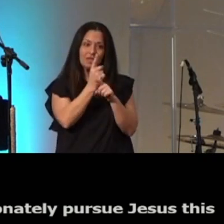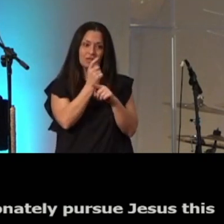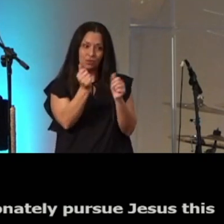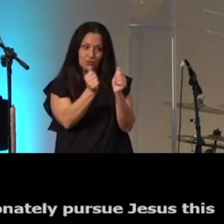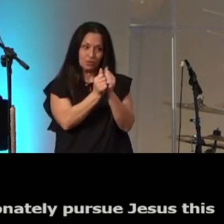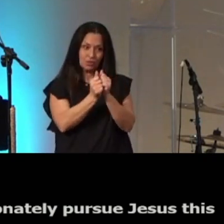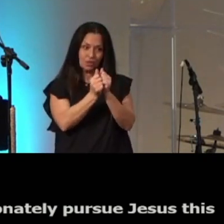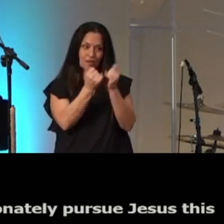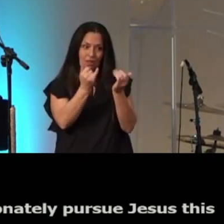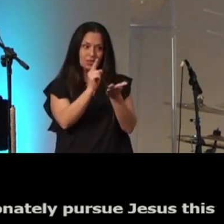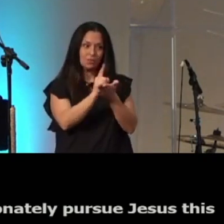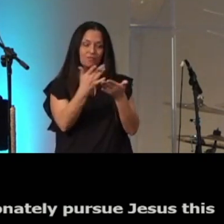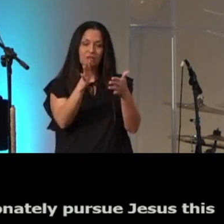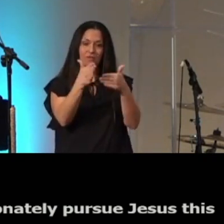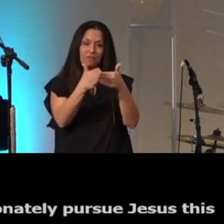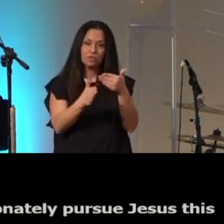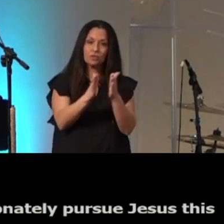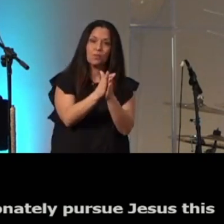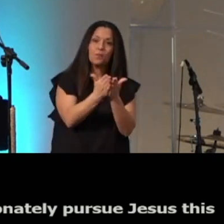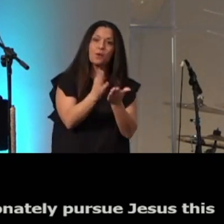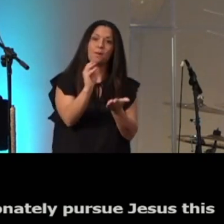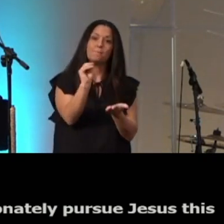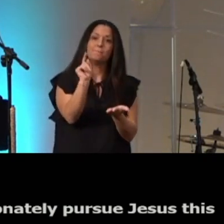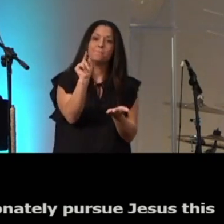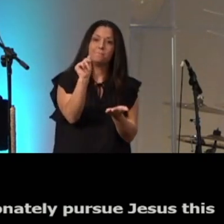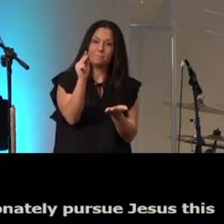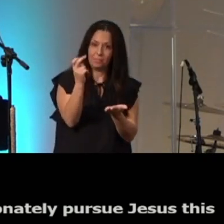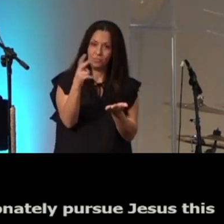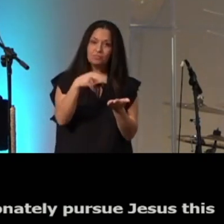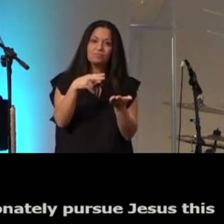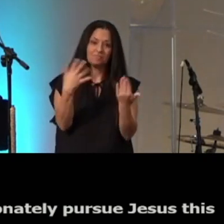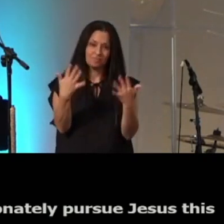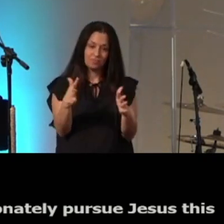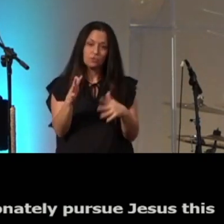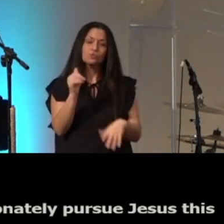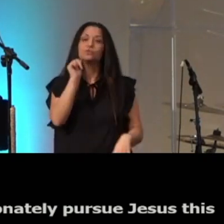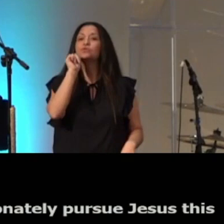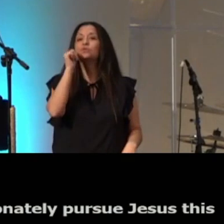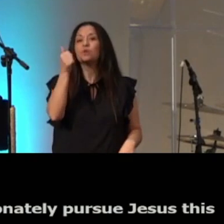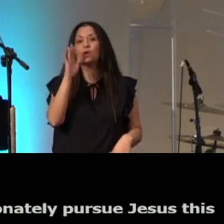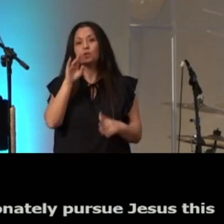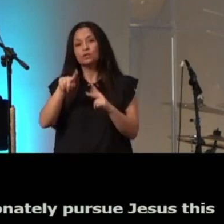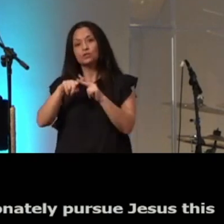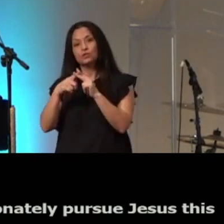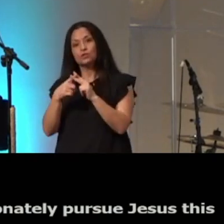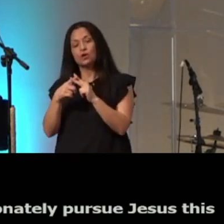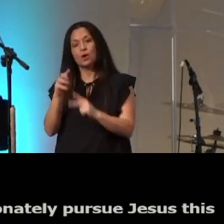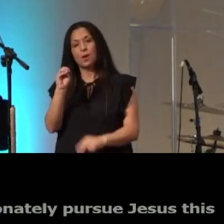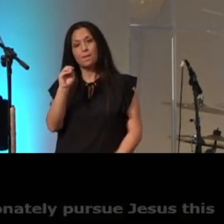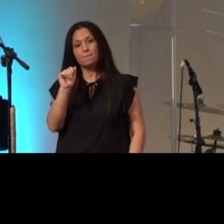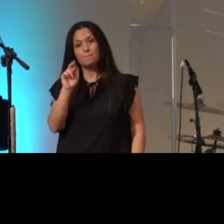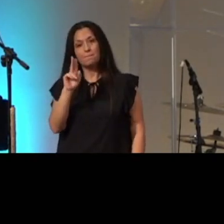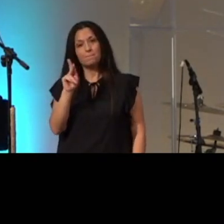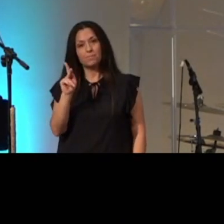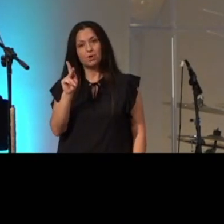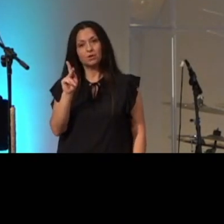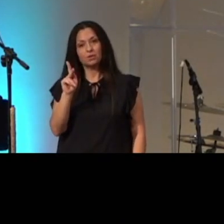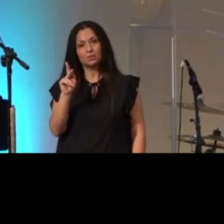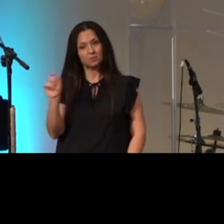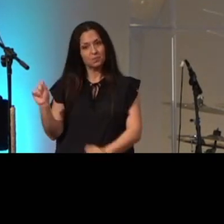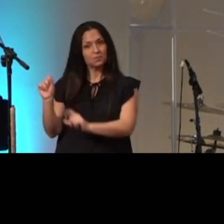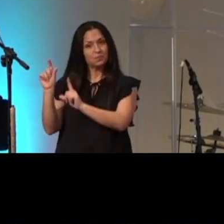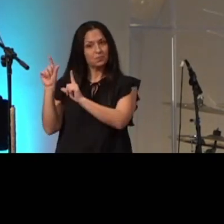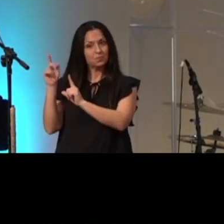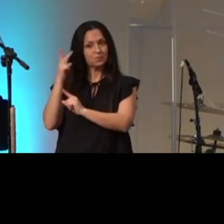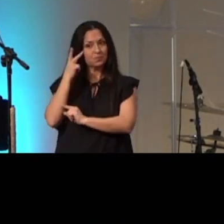this week this finished the book of matthew tomorrow we will start the book of mark Luke if you put that on the